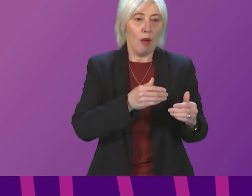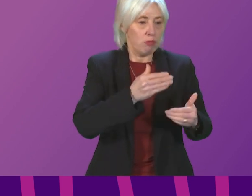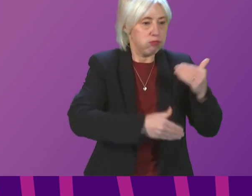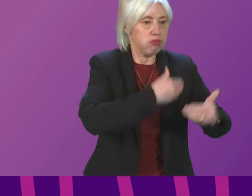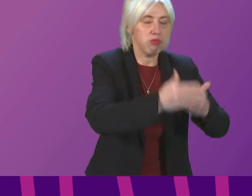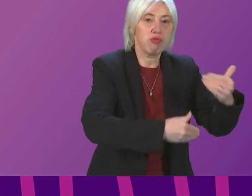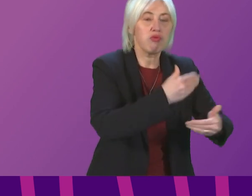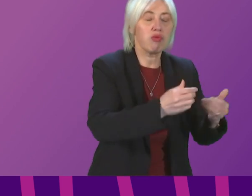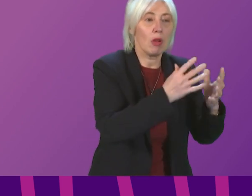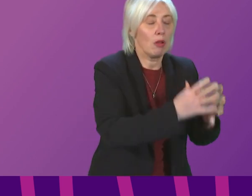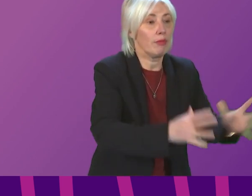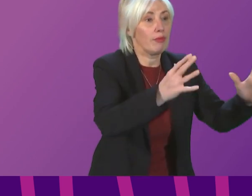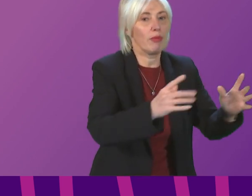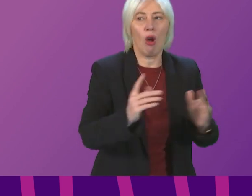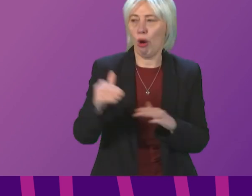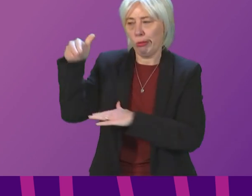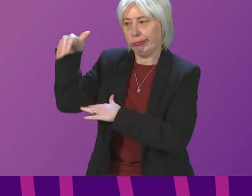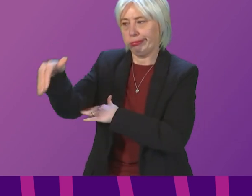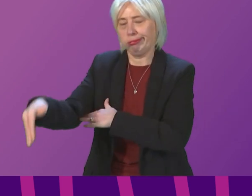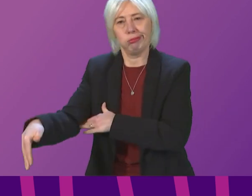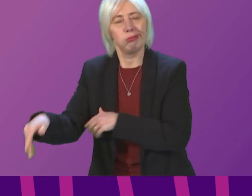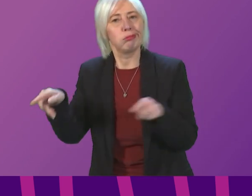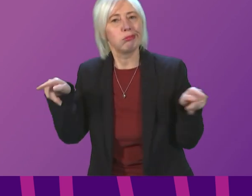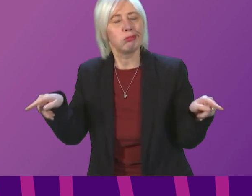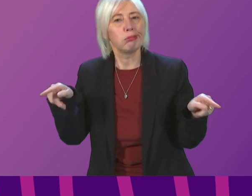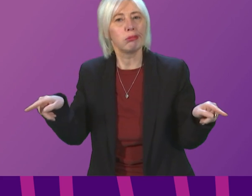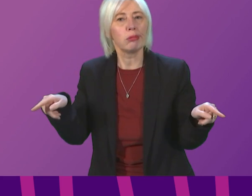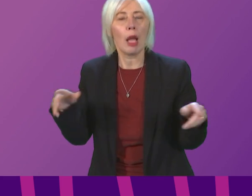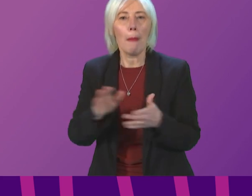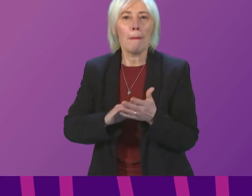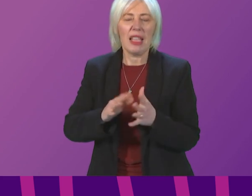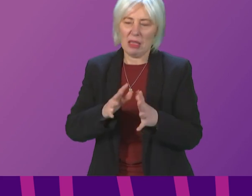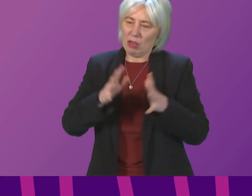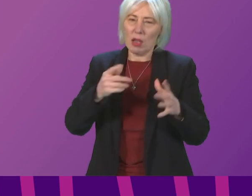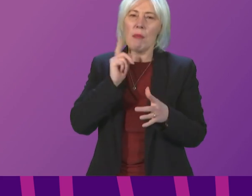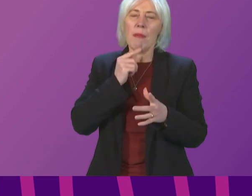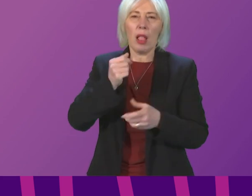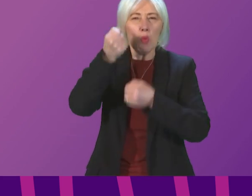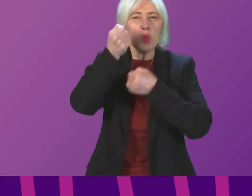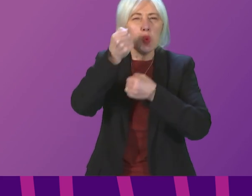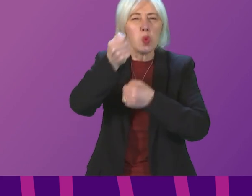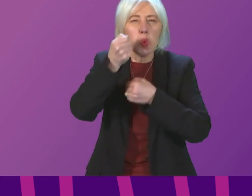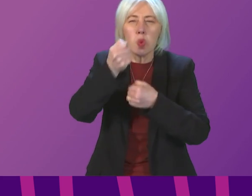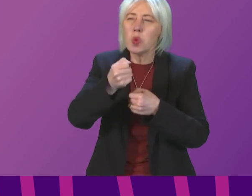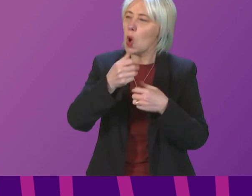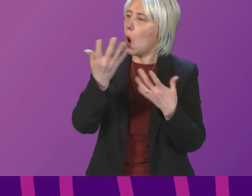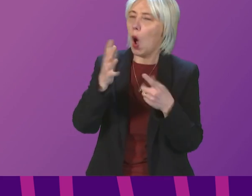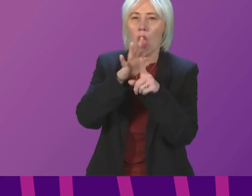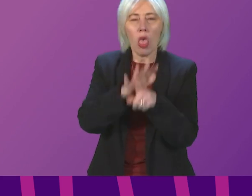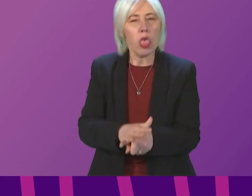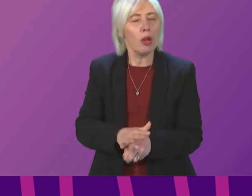degenerating community is not mass demonstration against forms of discrimination,